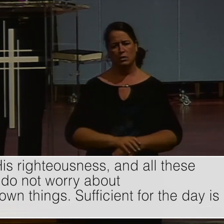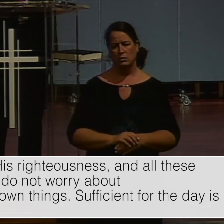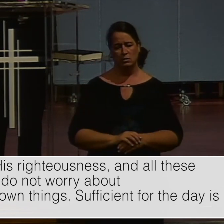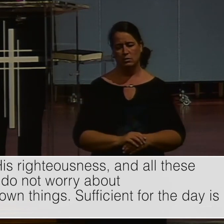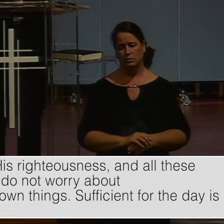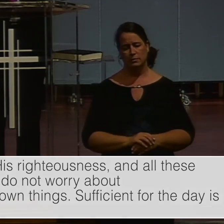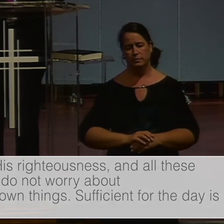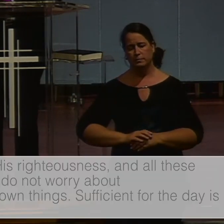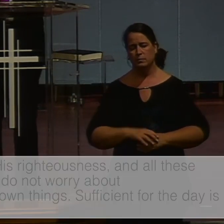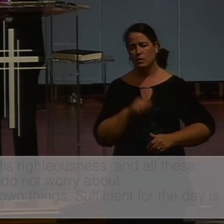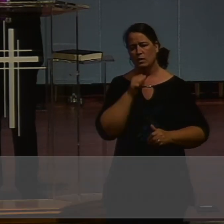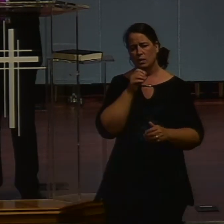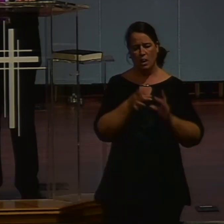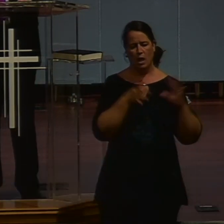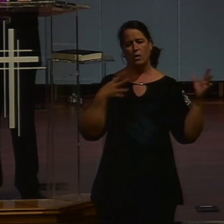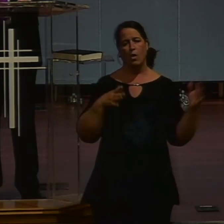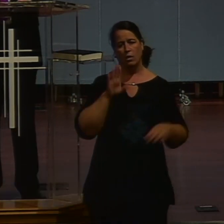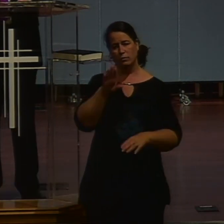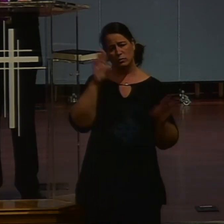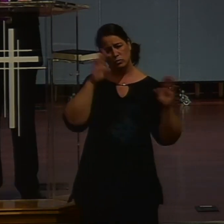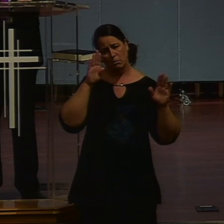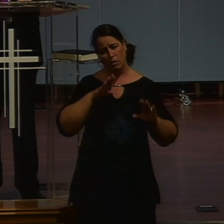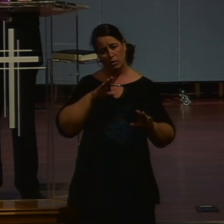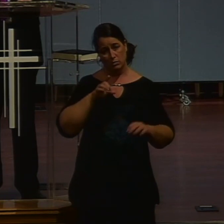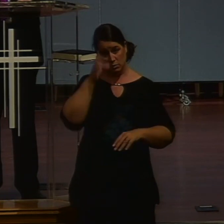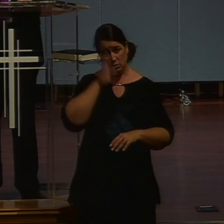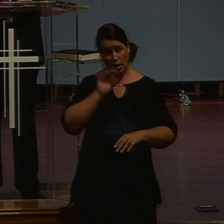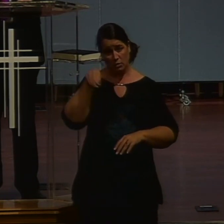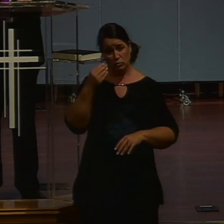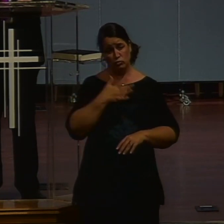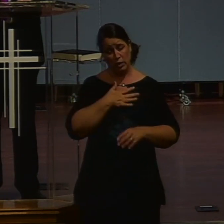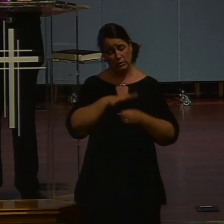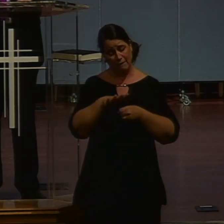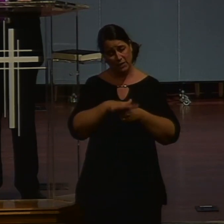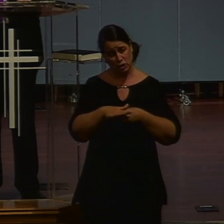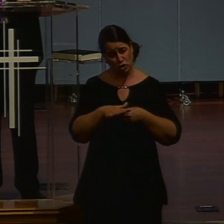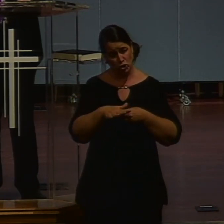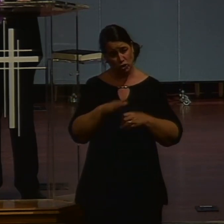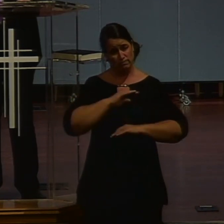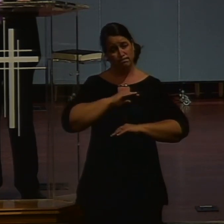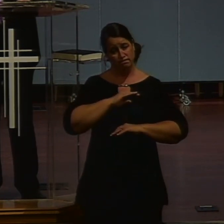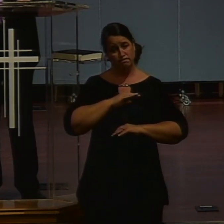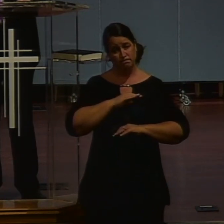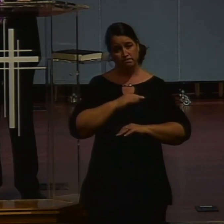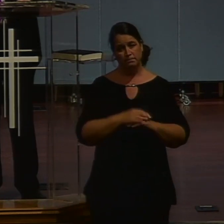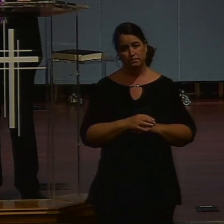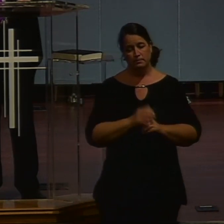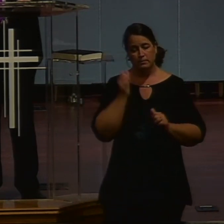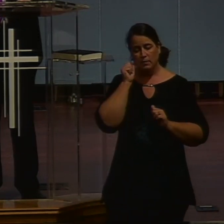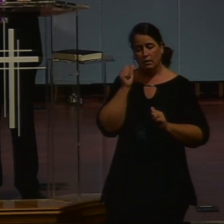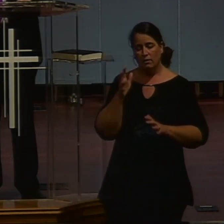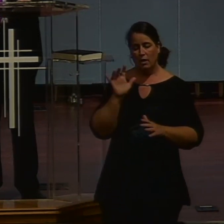Sufficient to the day of the troubles thereof. But God's grace is sufficient. Father, use our brother in Toronto. Thank you for that